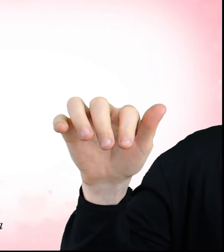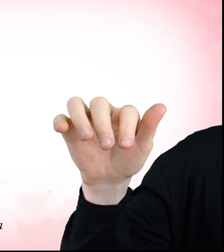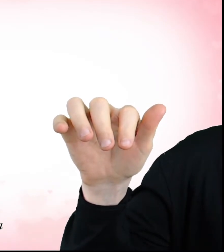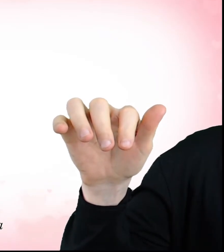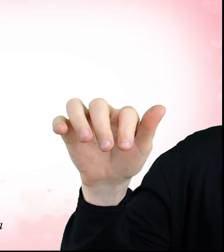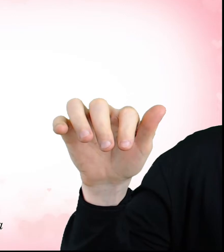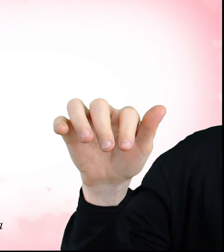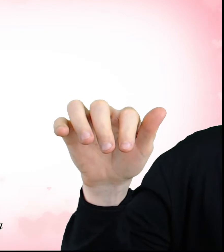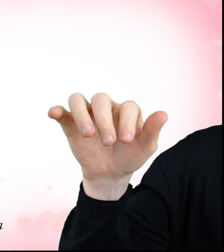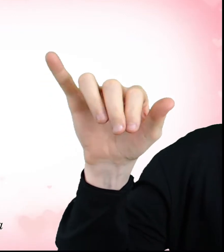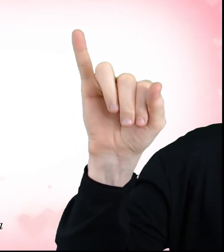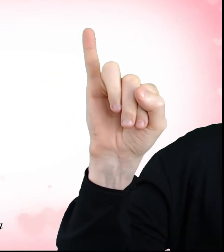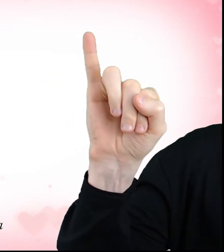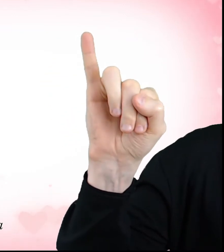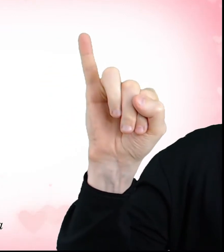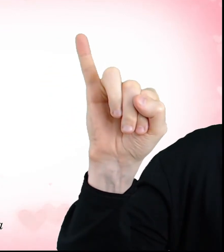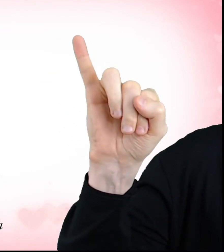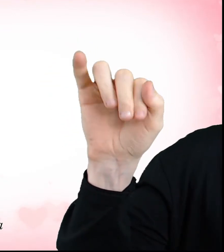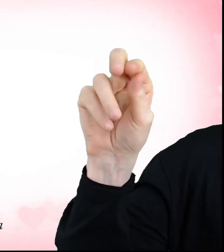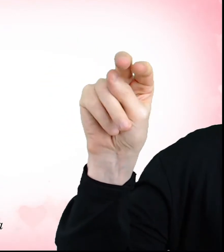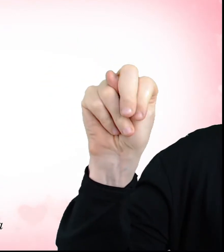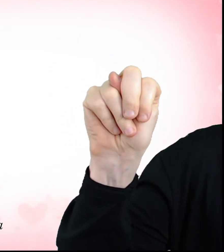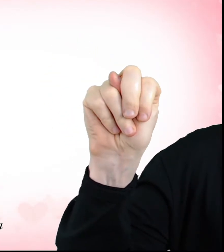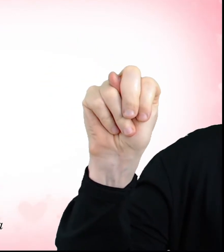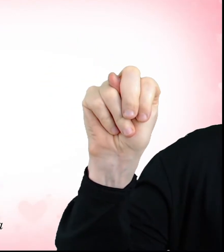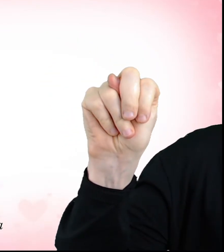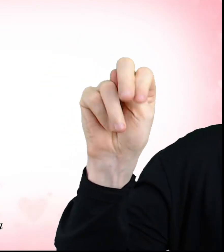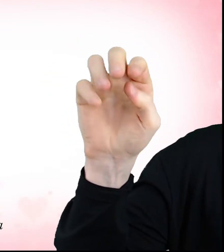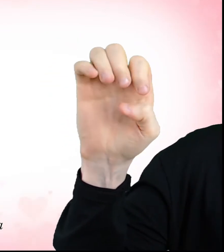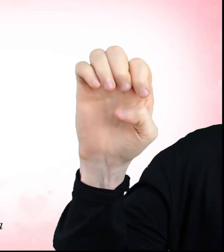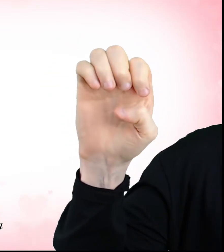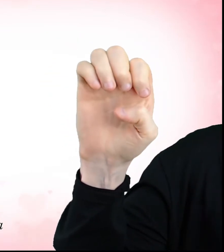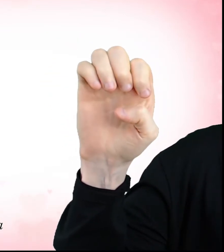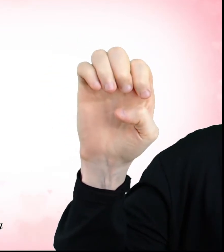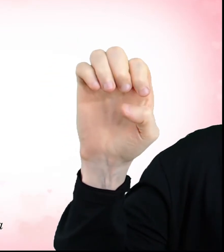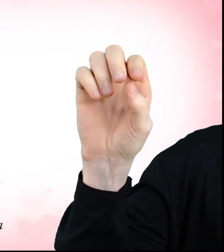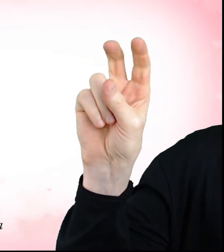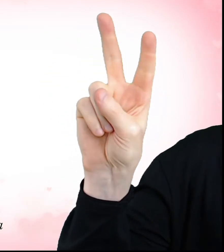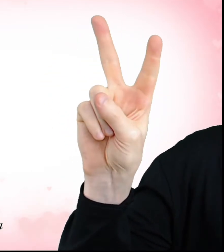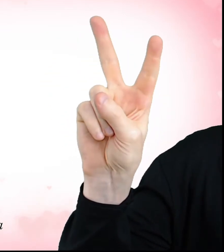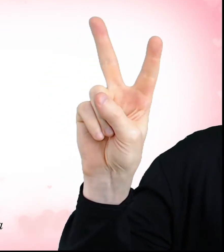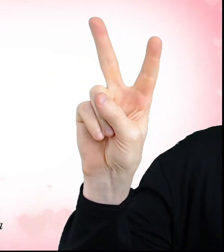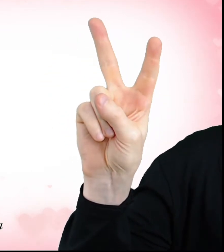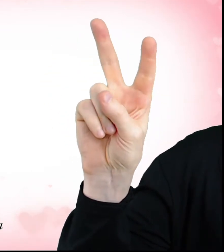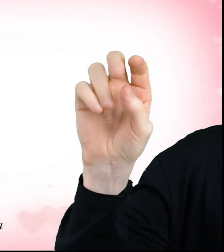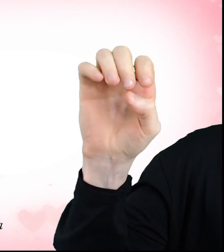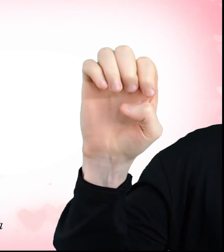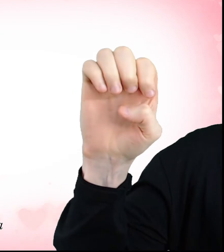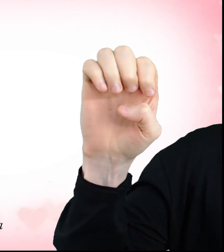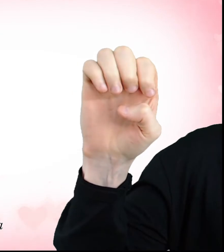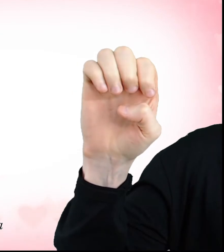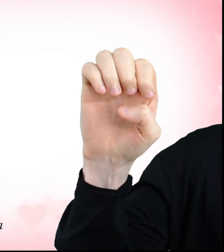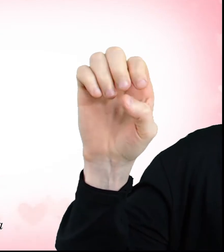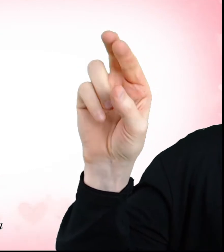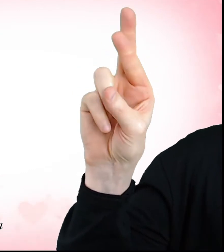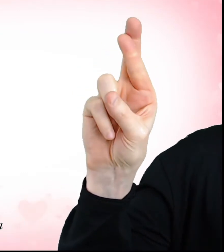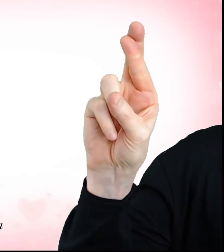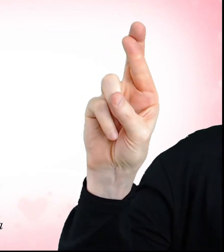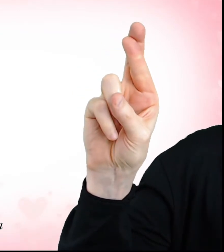ever too far Glitter in the sky, glitter in our eyes, shining just the way we are I feel like we're forever every time we get